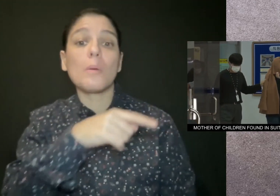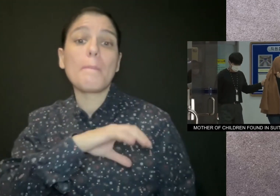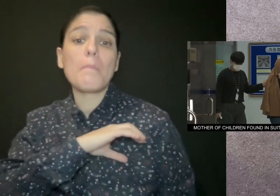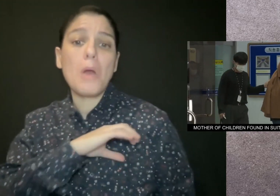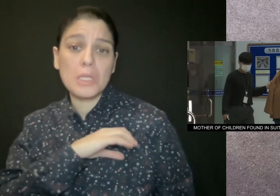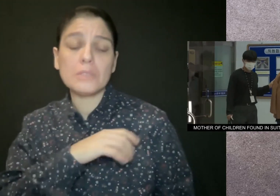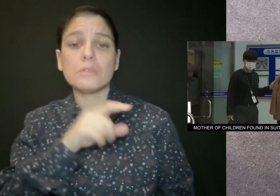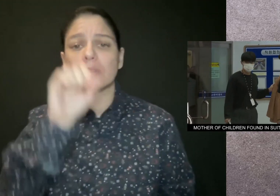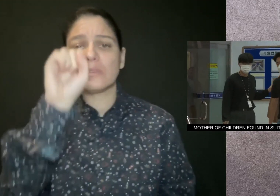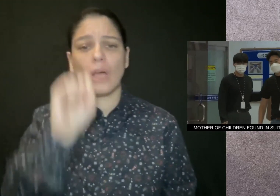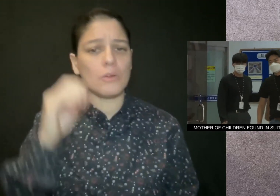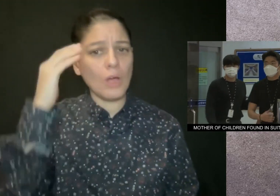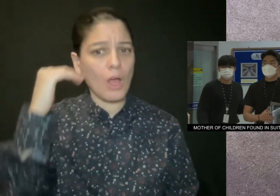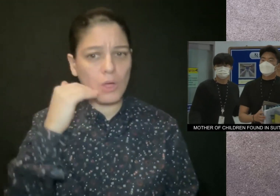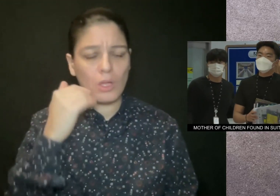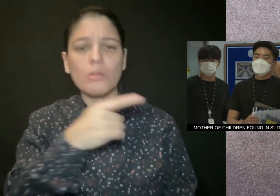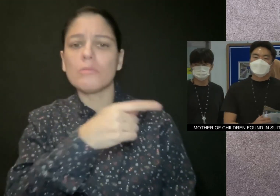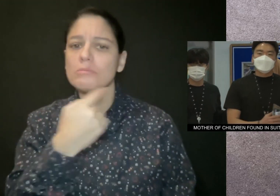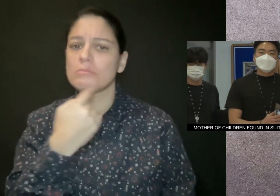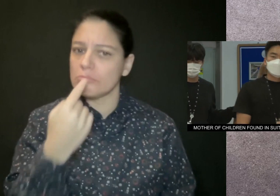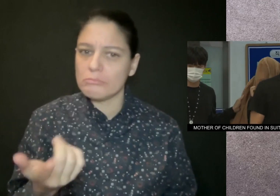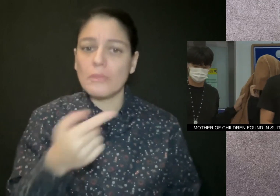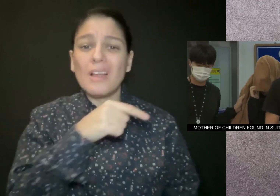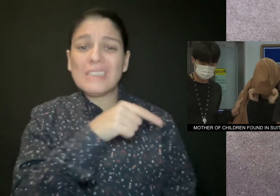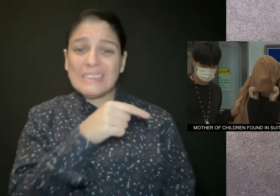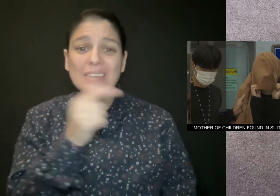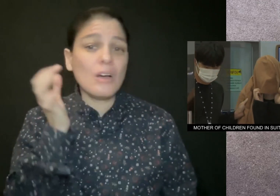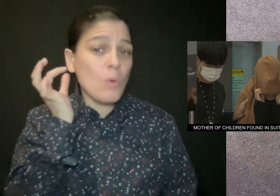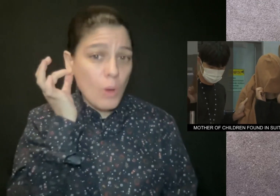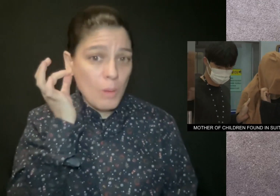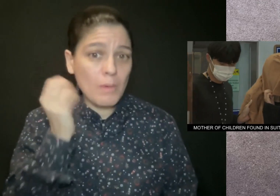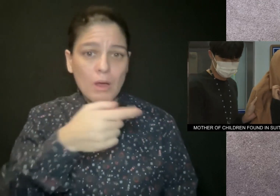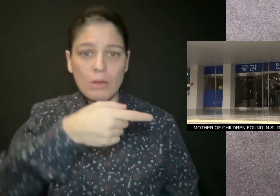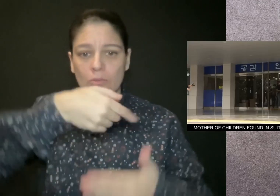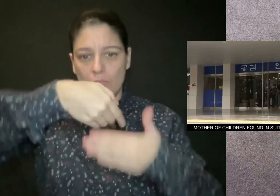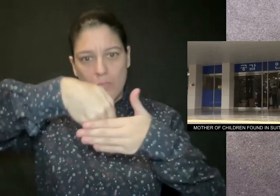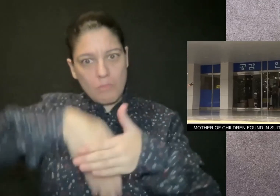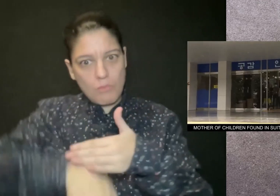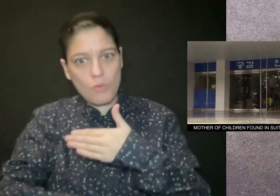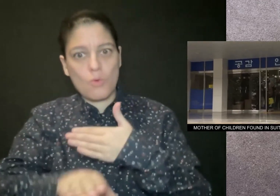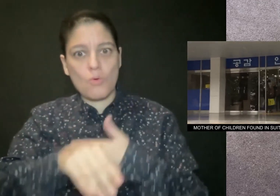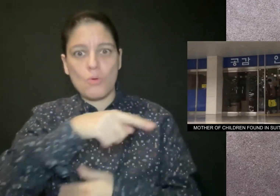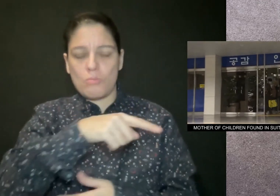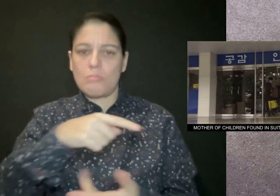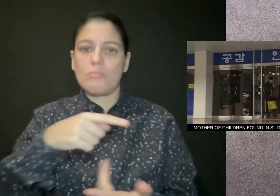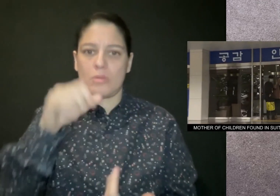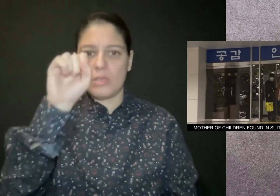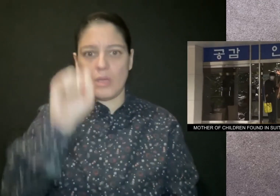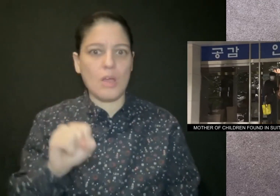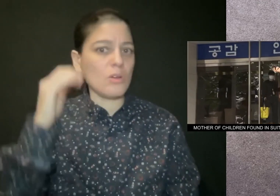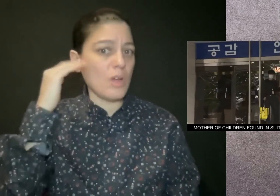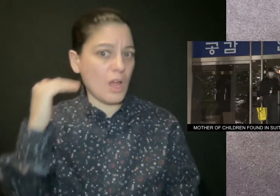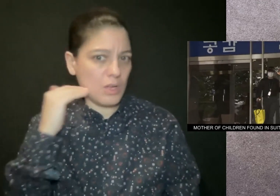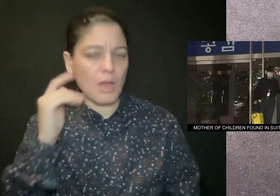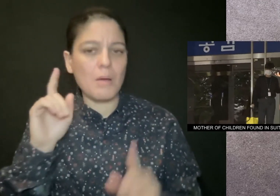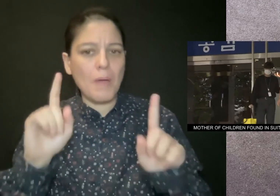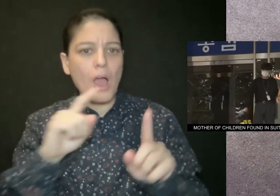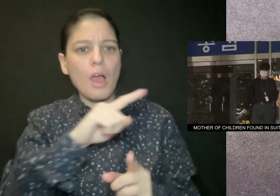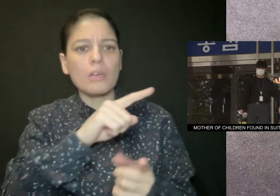According to South Korean police, the woman was born in South Korea but is a New